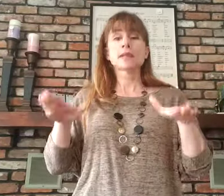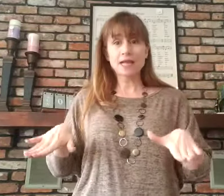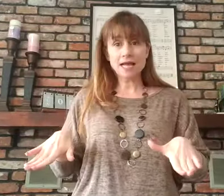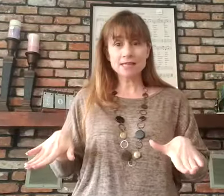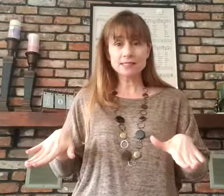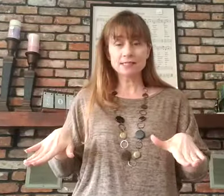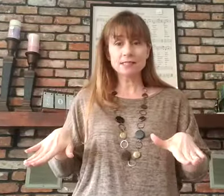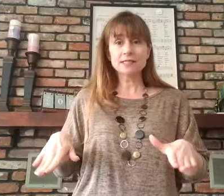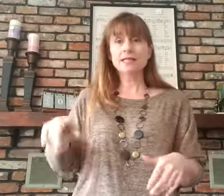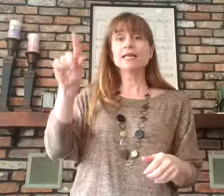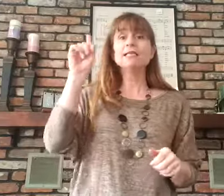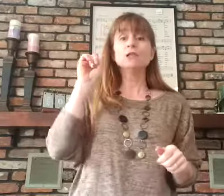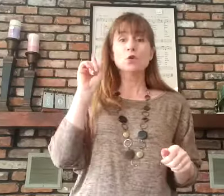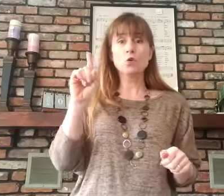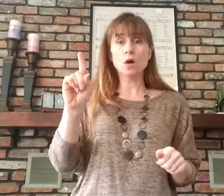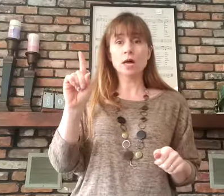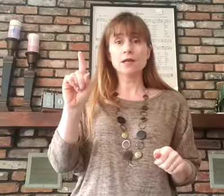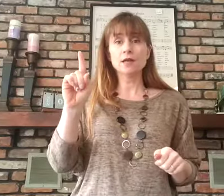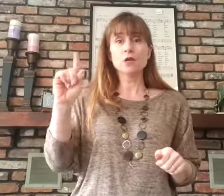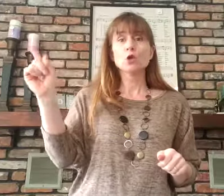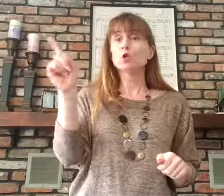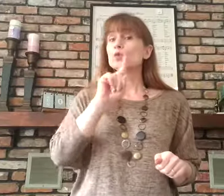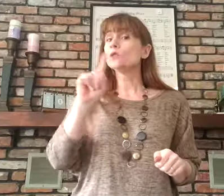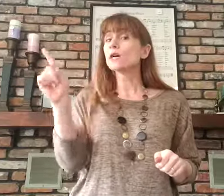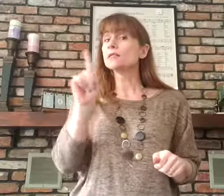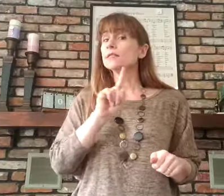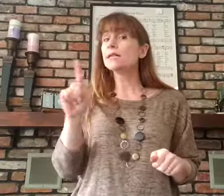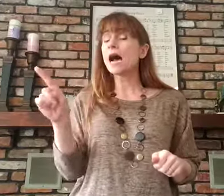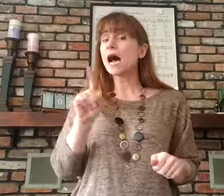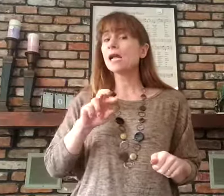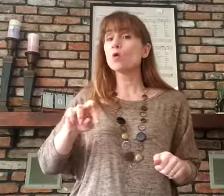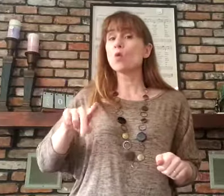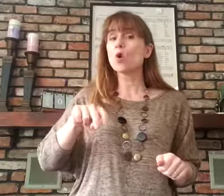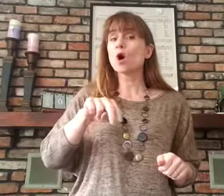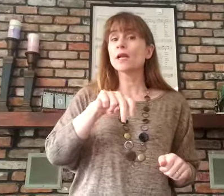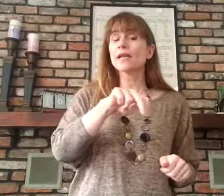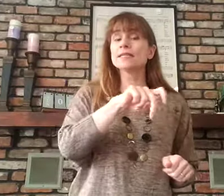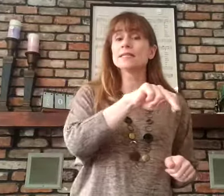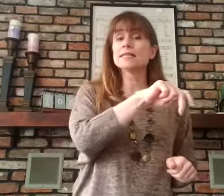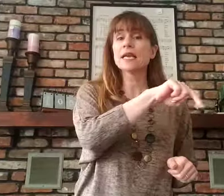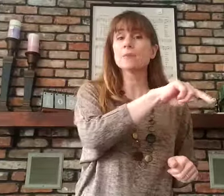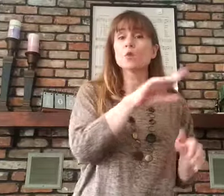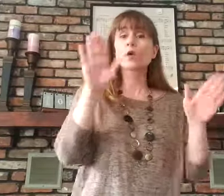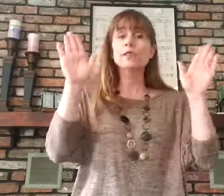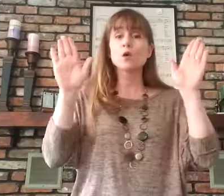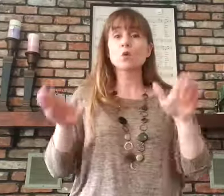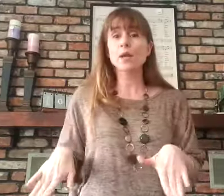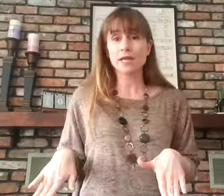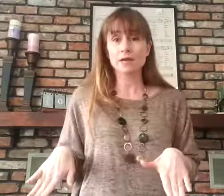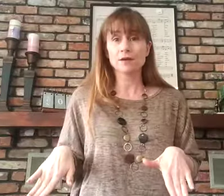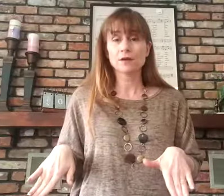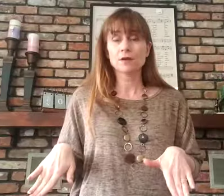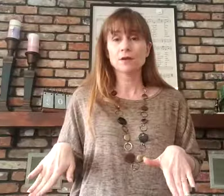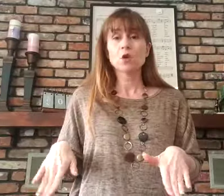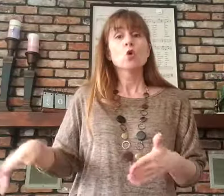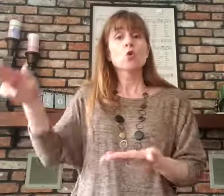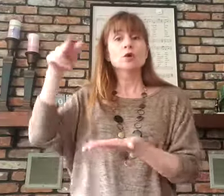Blessed is the one who does not walk in step with the wicked, or